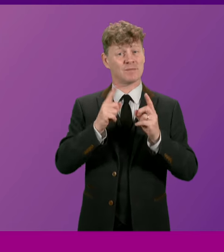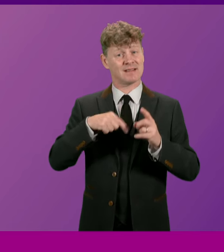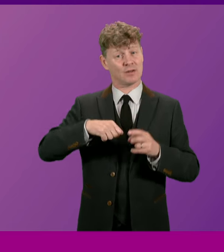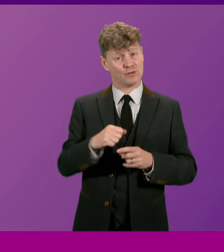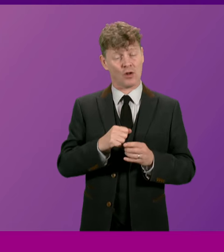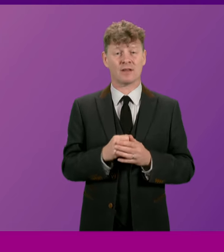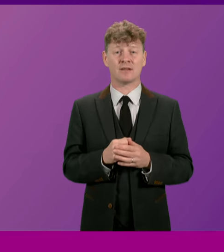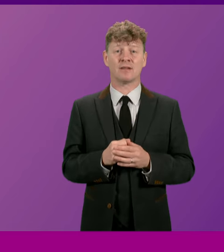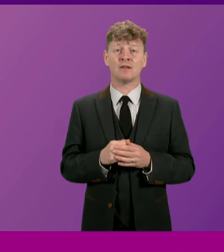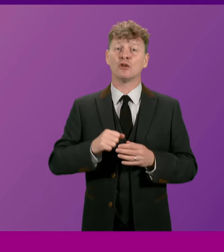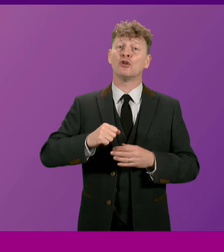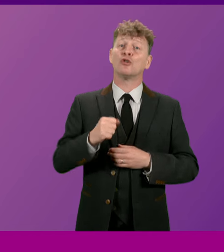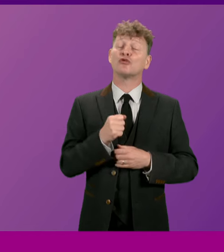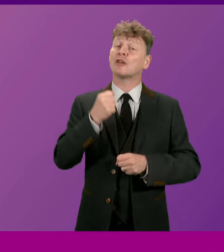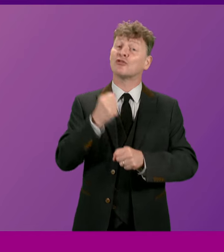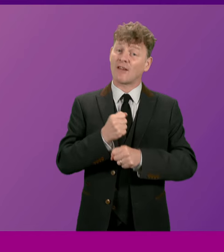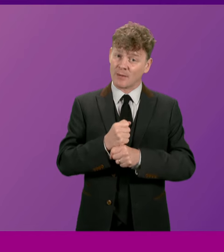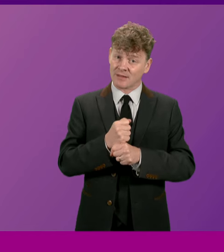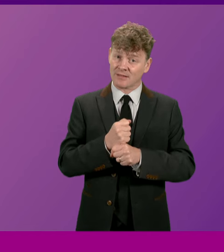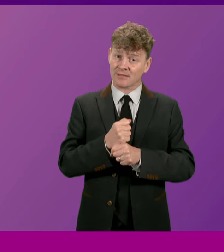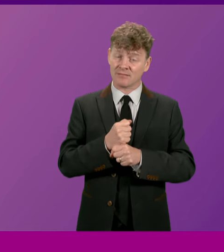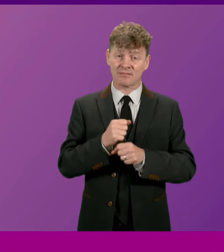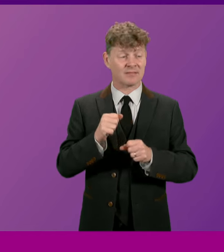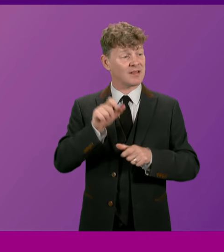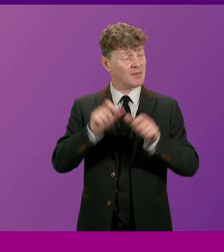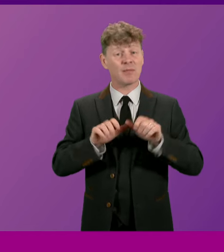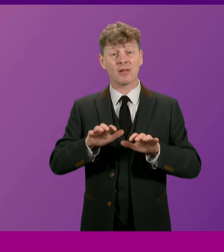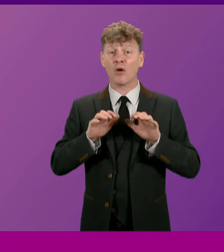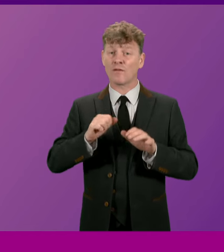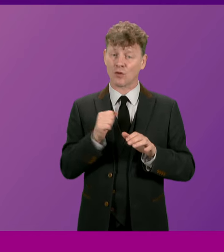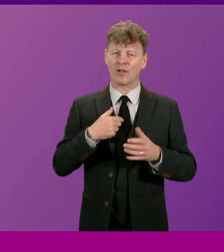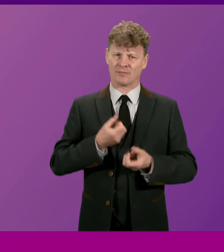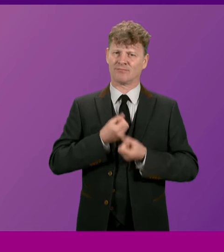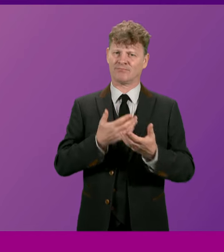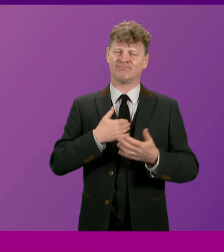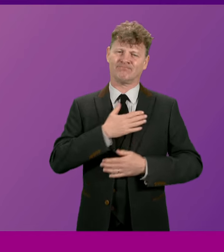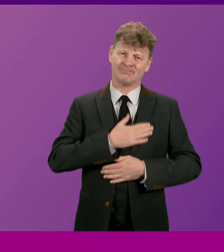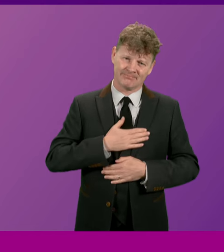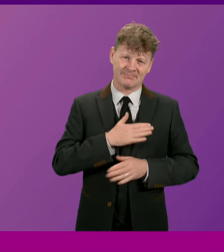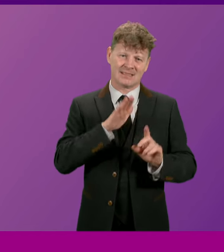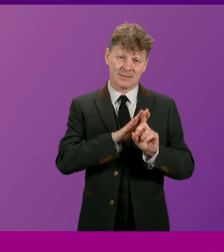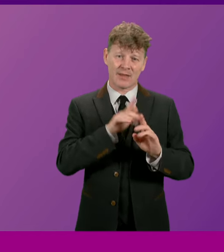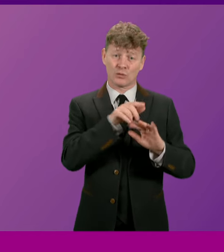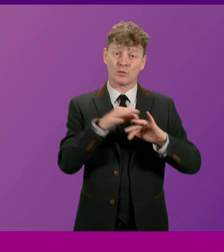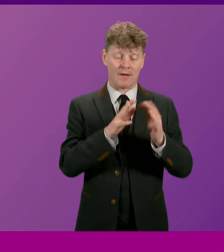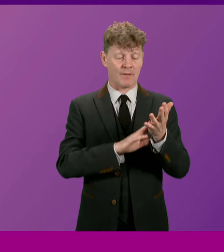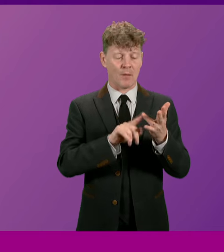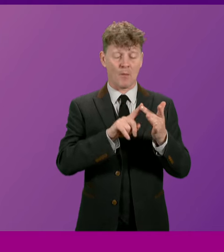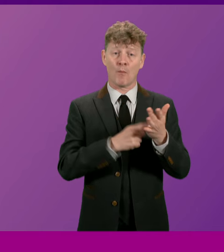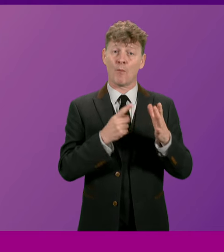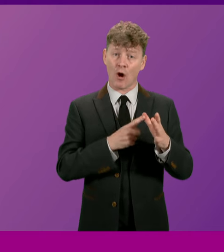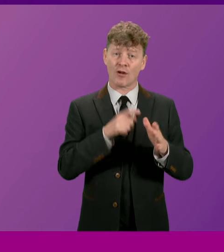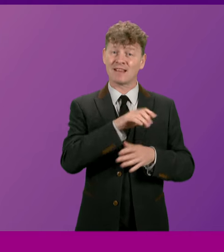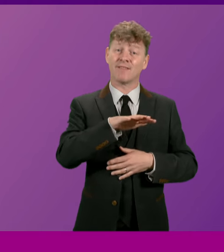On behalf of the Scottish Government and the people of Scotland, I express my deepest sympathies to Alex's wife Moira and to his family